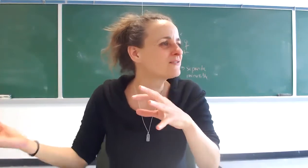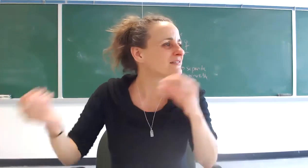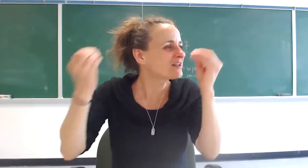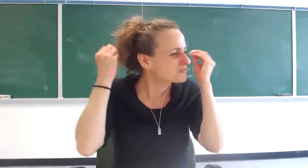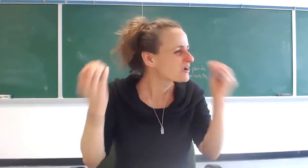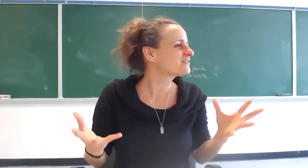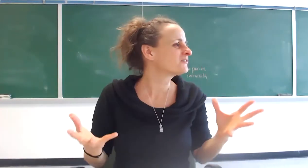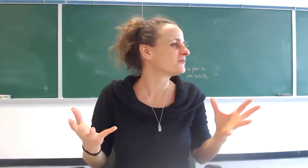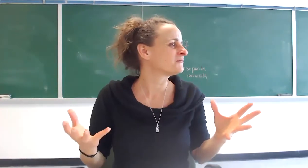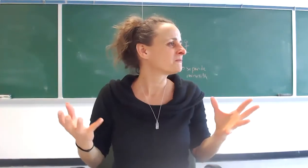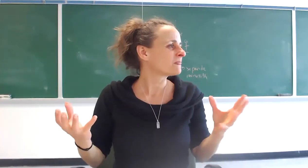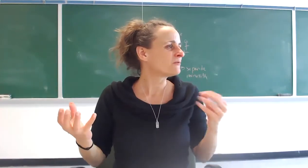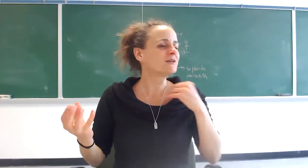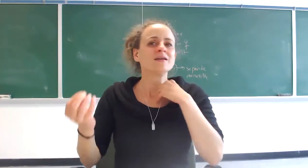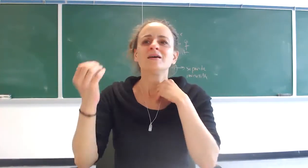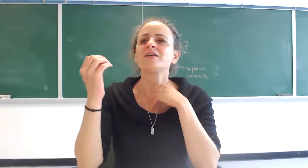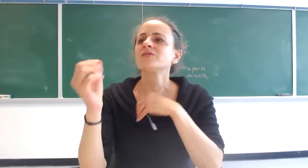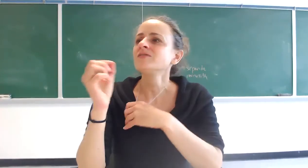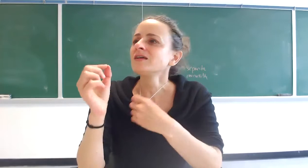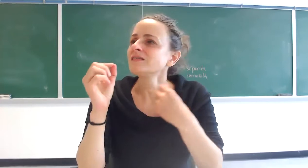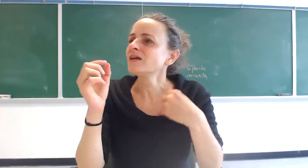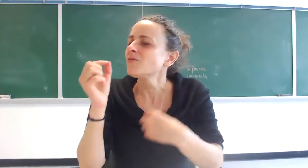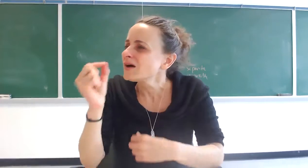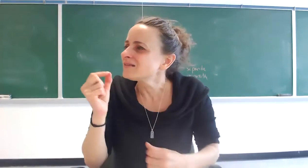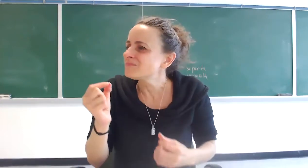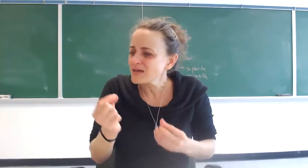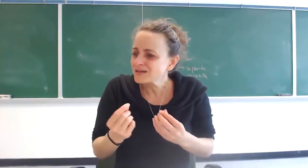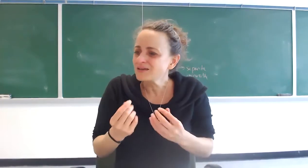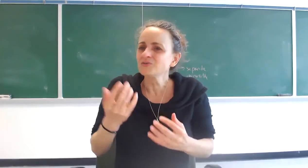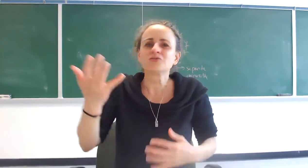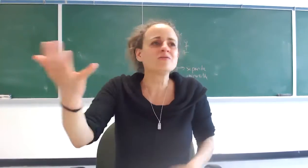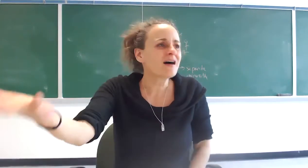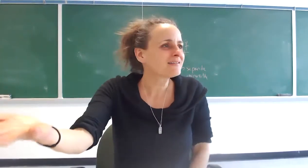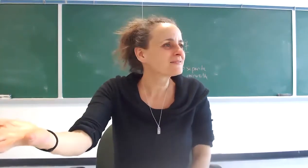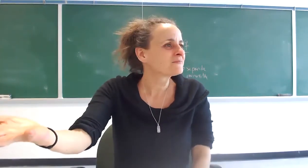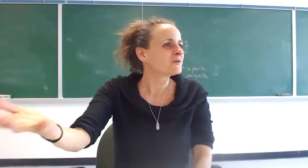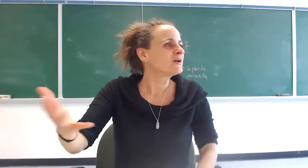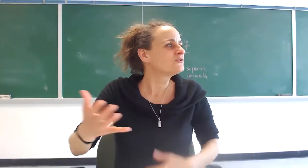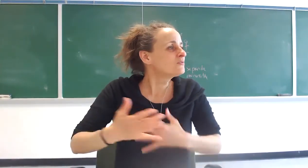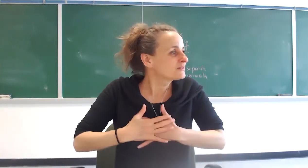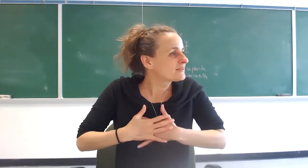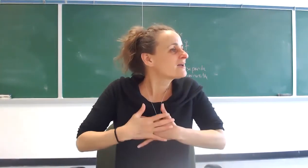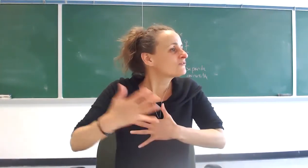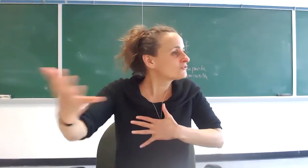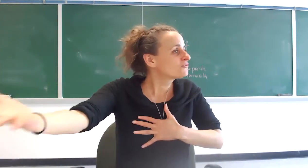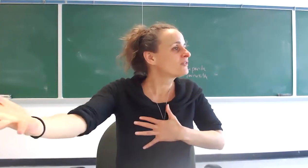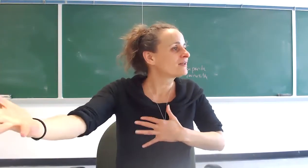it's not rational right and so levinas is saying what is making you do that right you will die if you do that